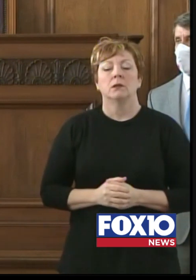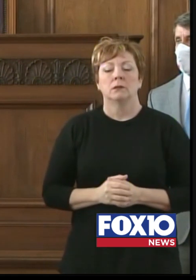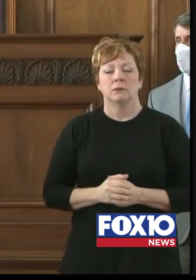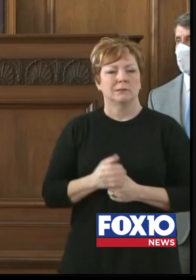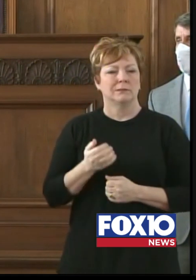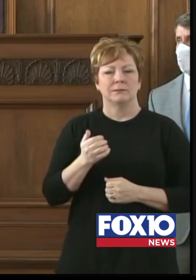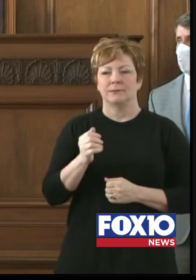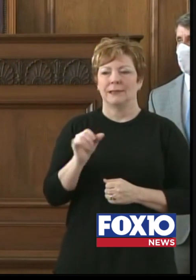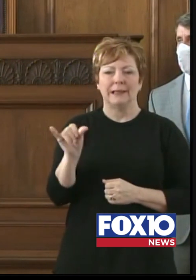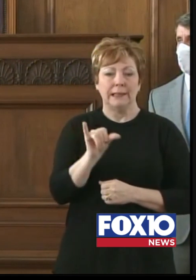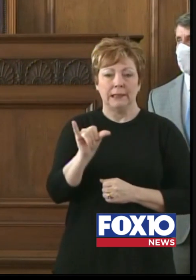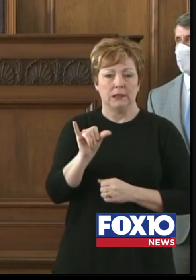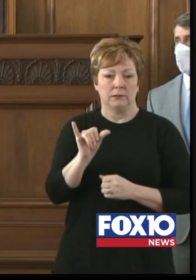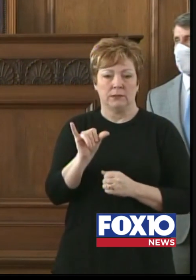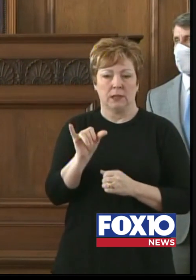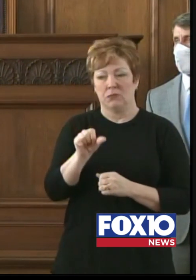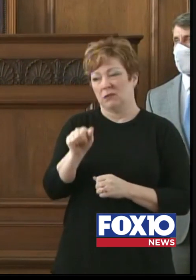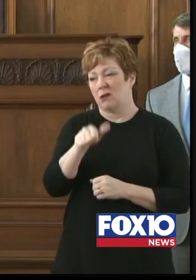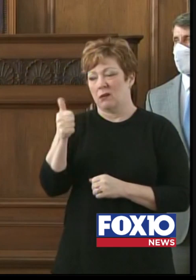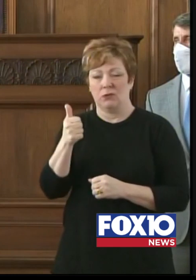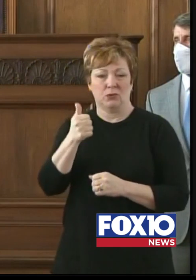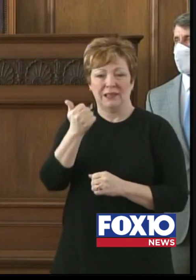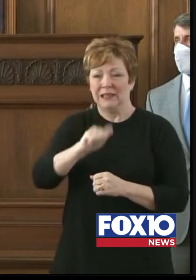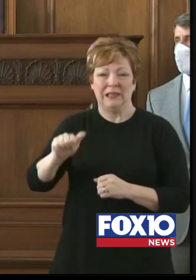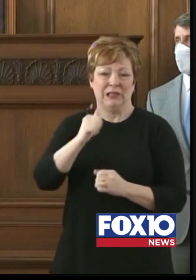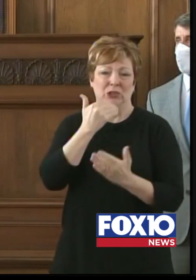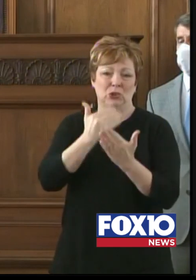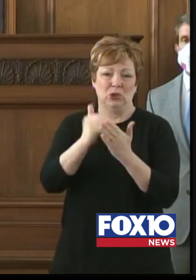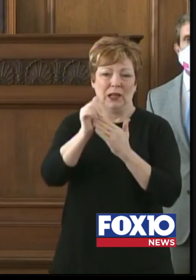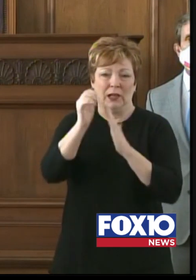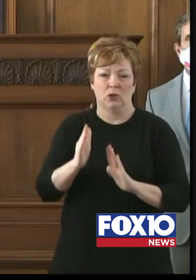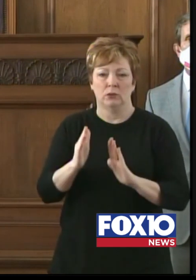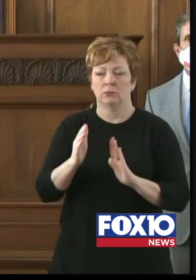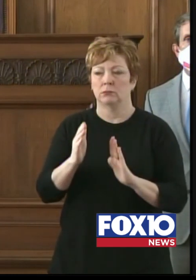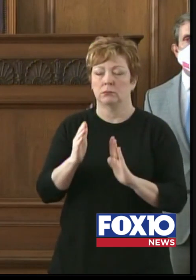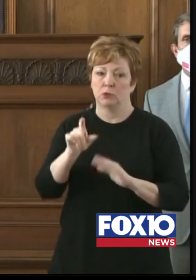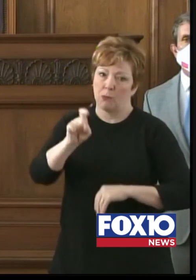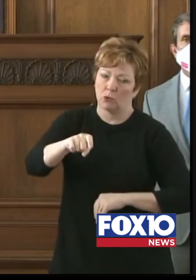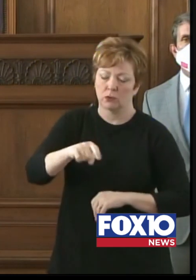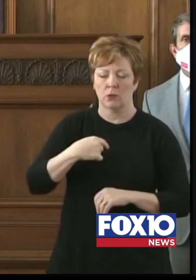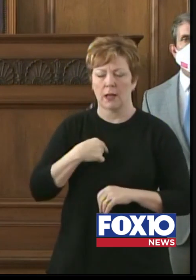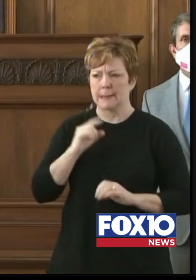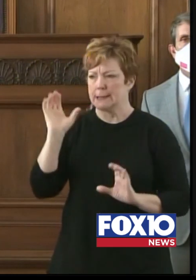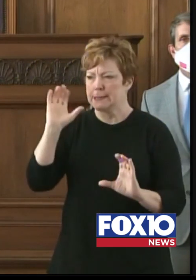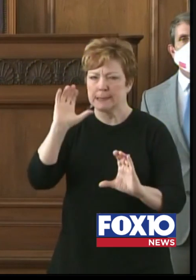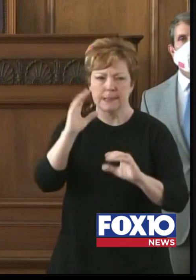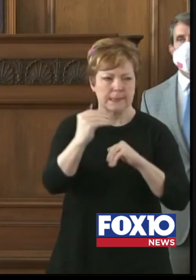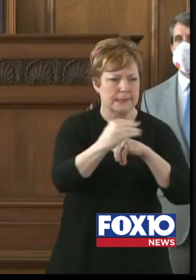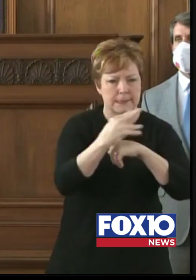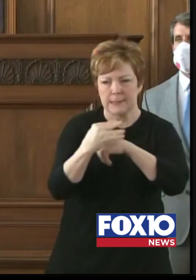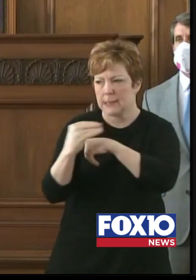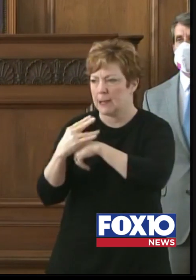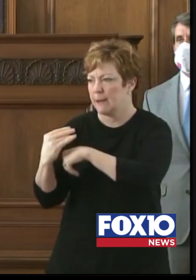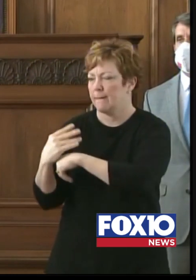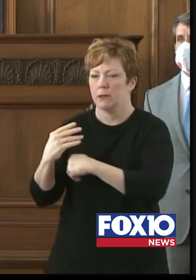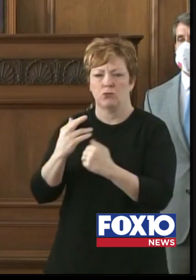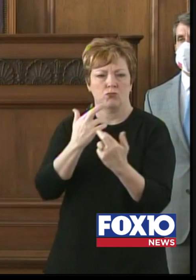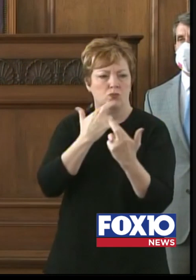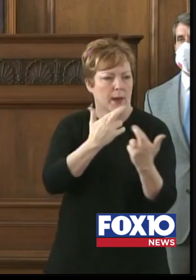good leader should, I have sought counsel from many avenues and received many, many recommendations.